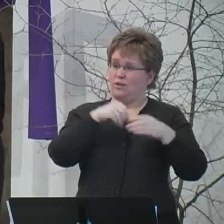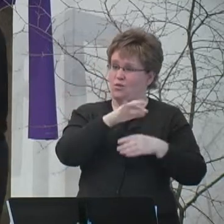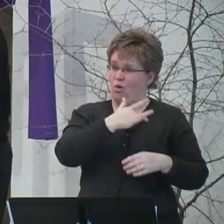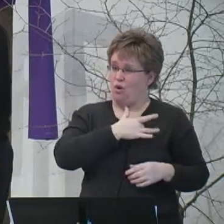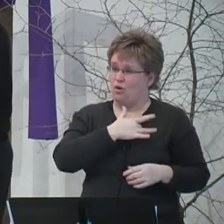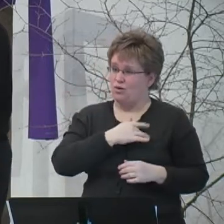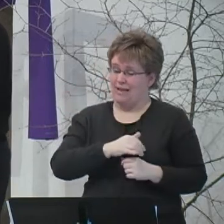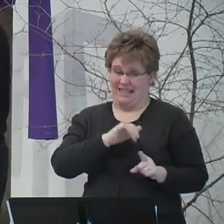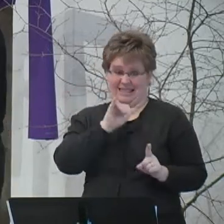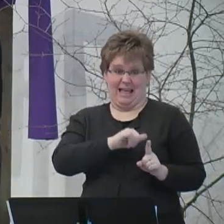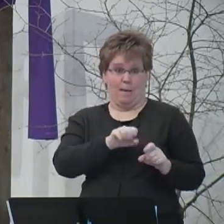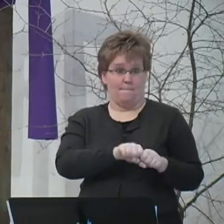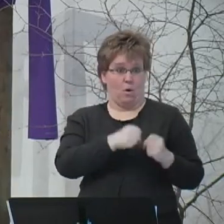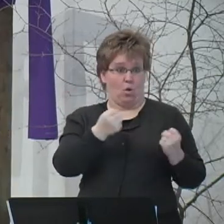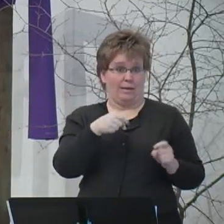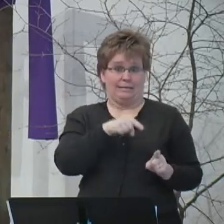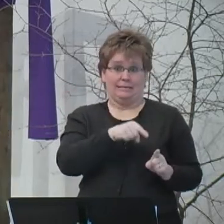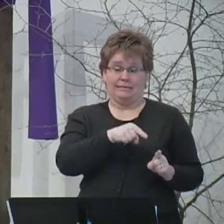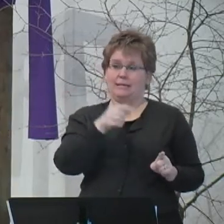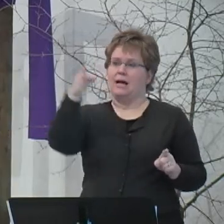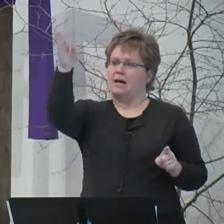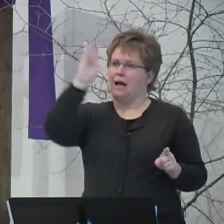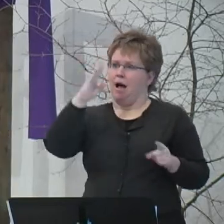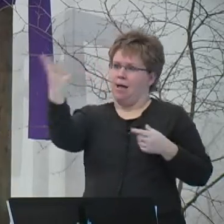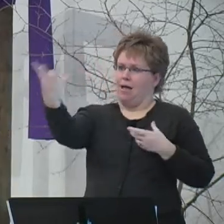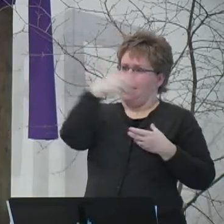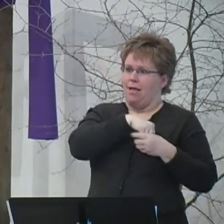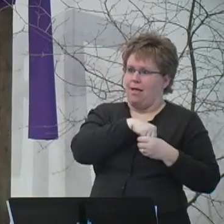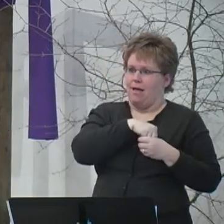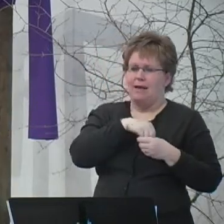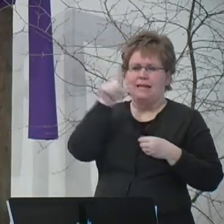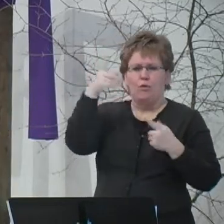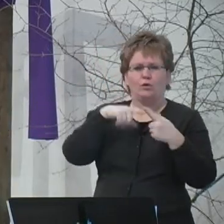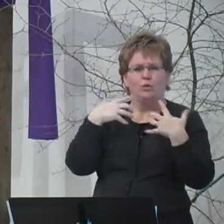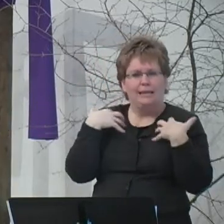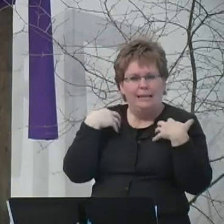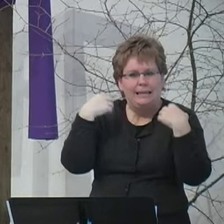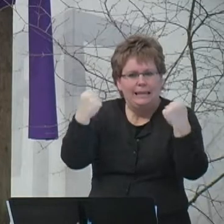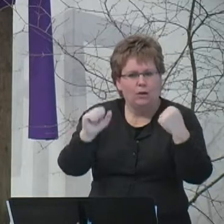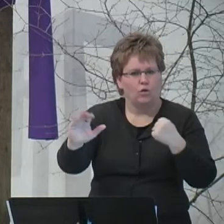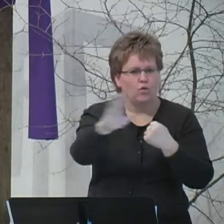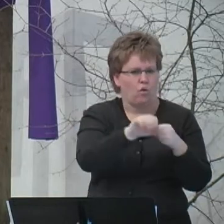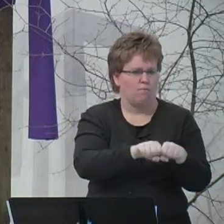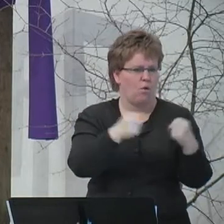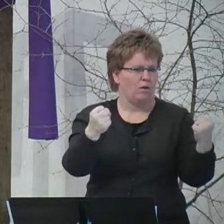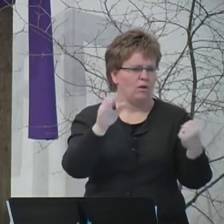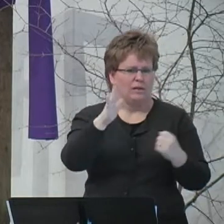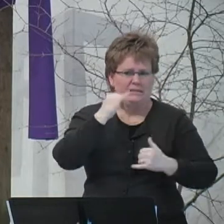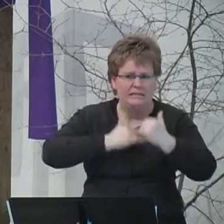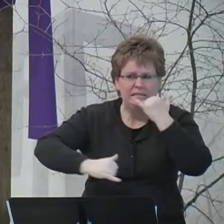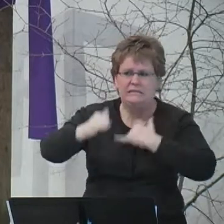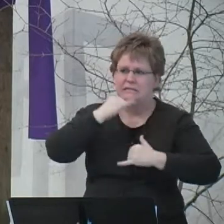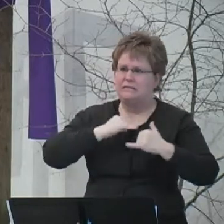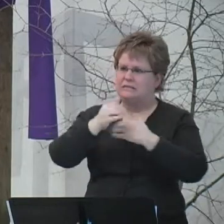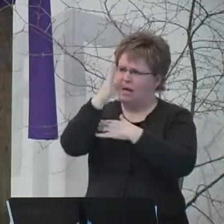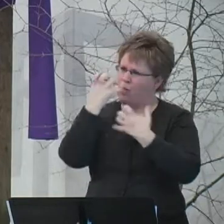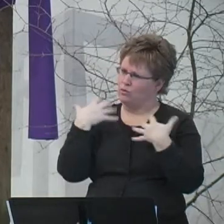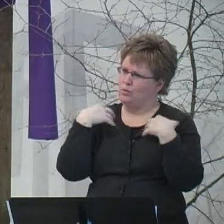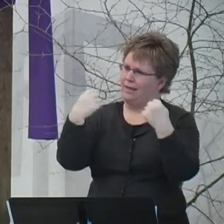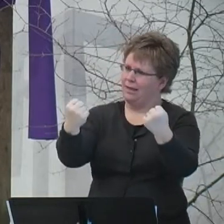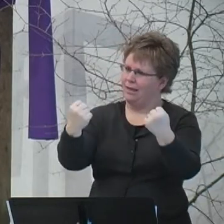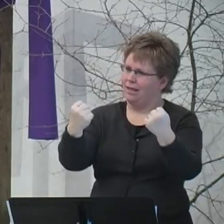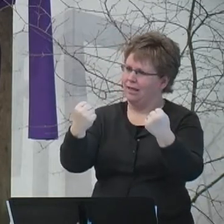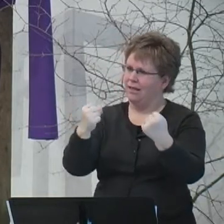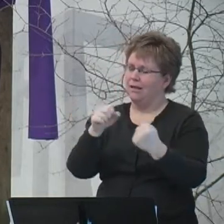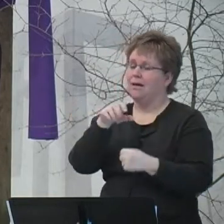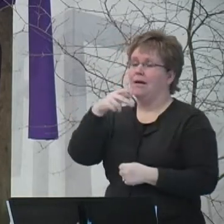it's that brokenness that God wants so desperately to heal inside us. In fact, that's exactly what Papa